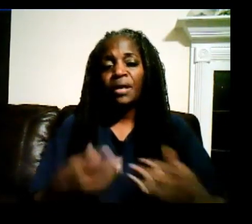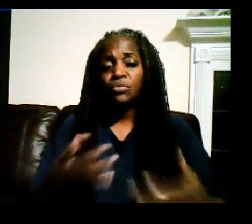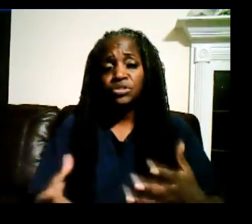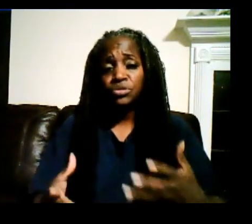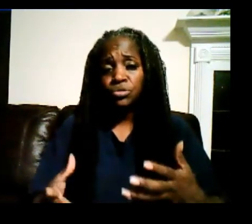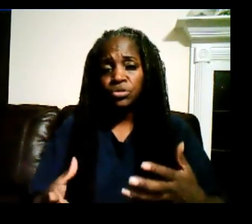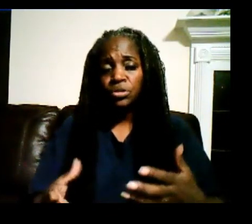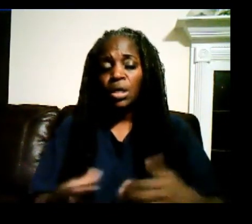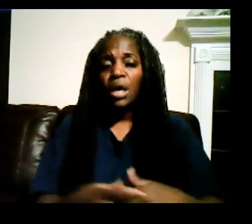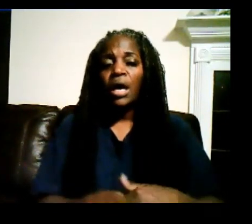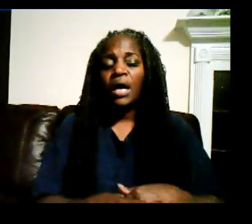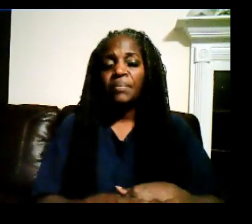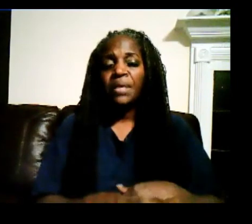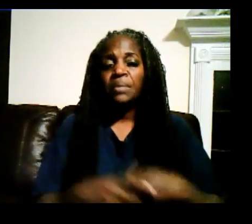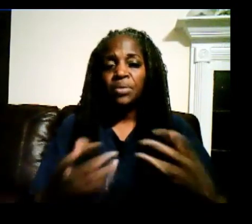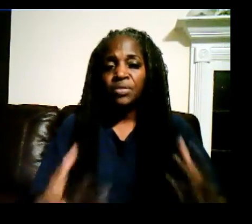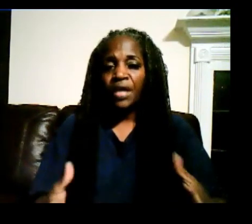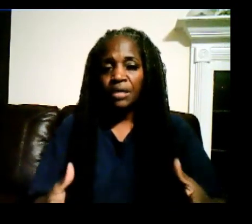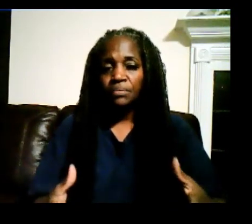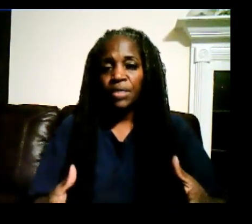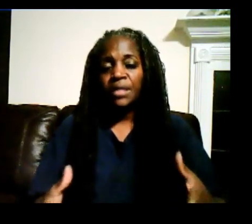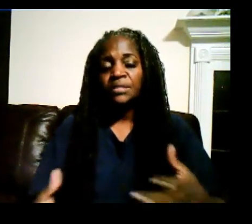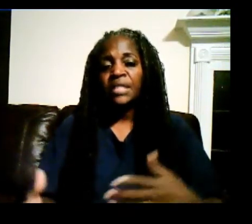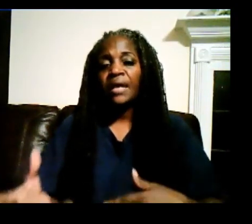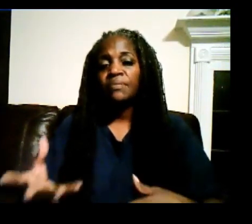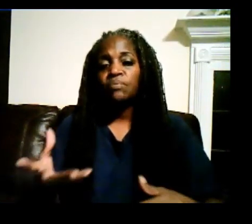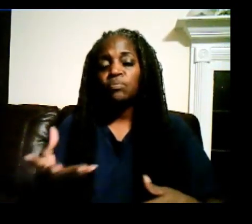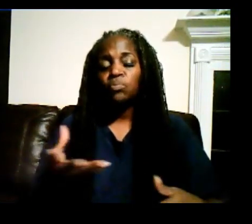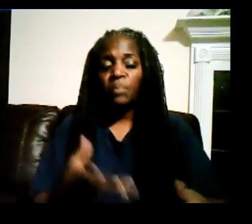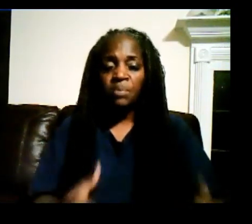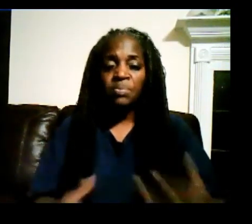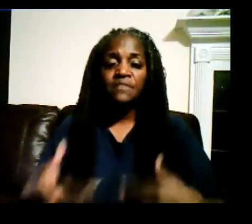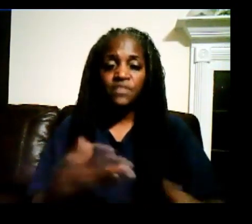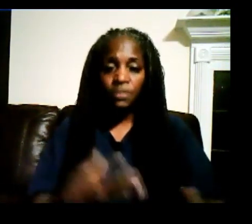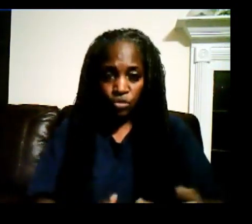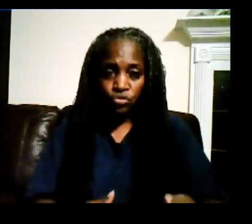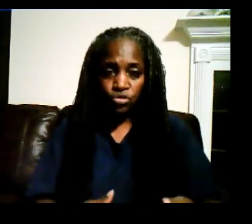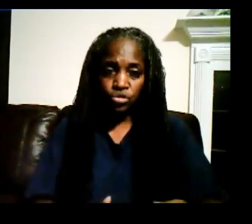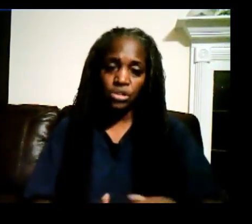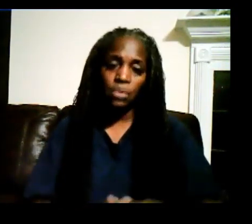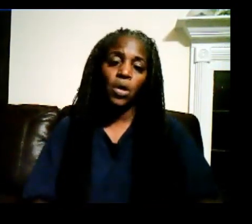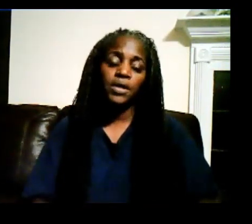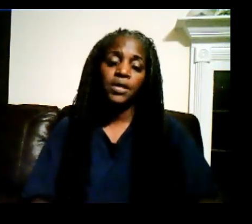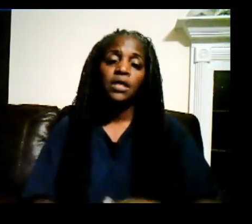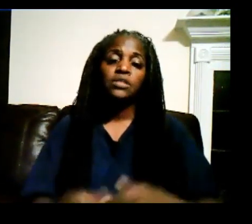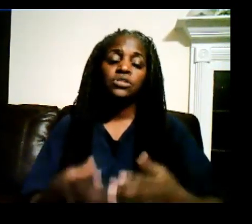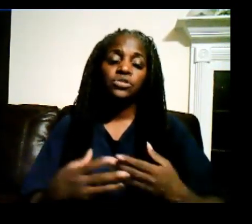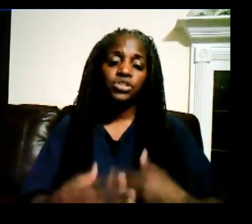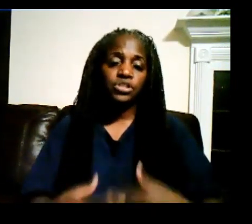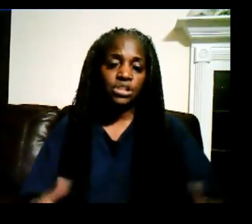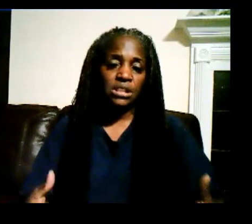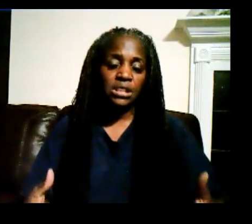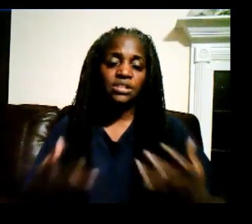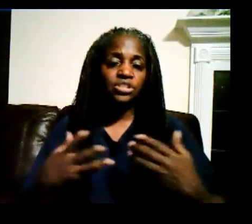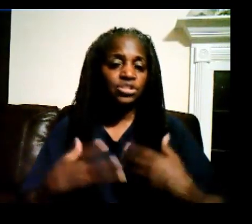my crystals. I may put that up that may be of some use to someone. So just see, it's just